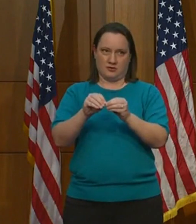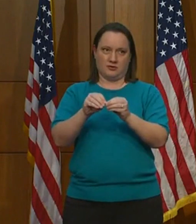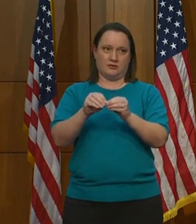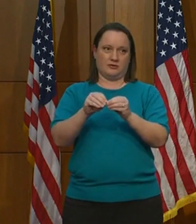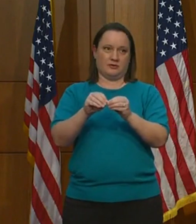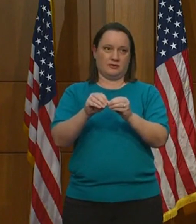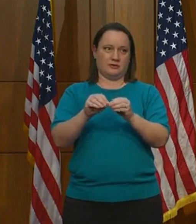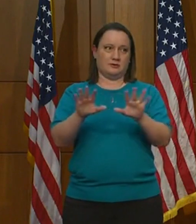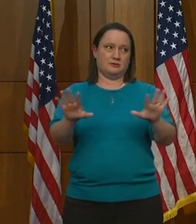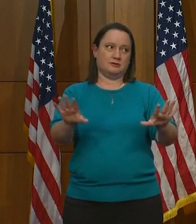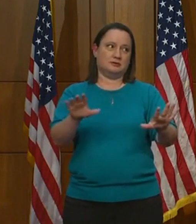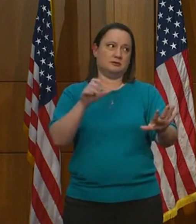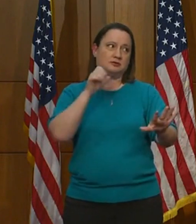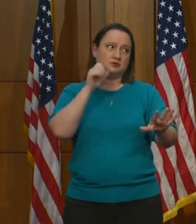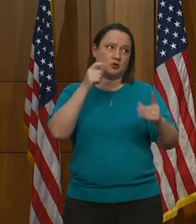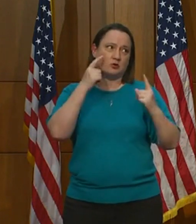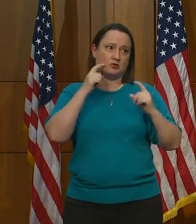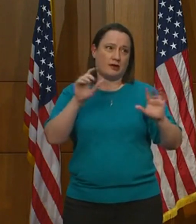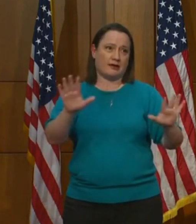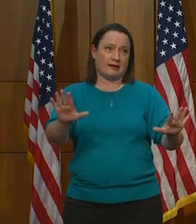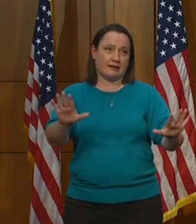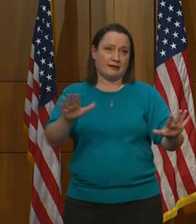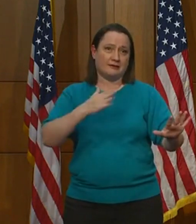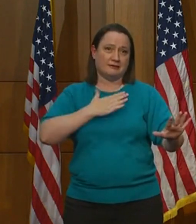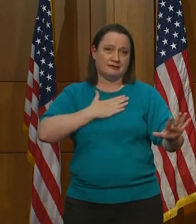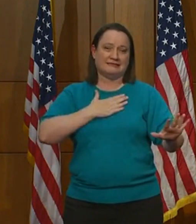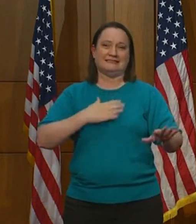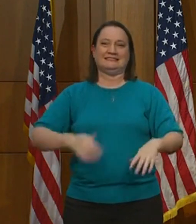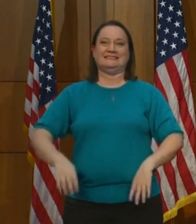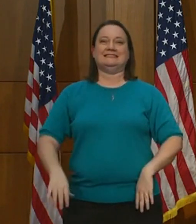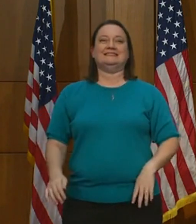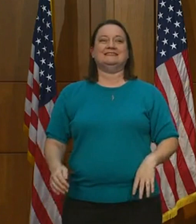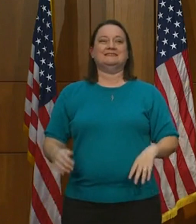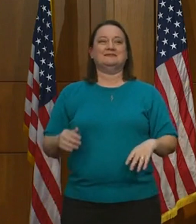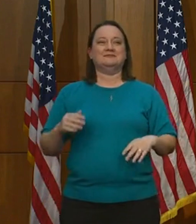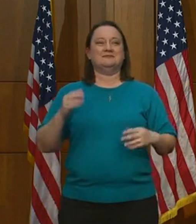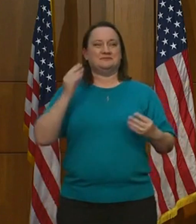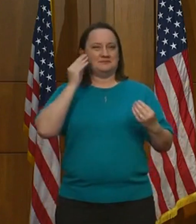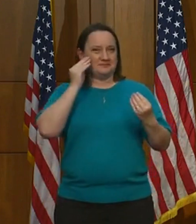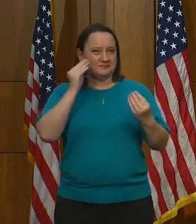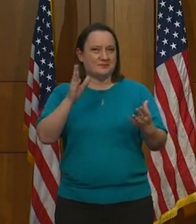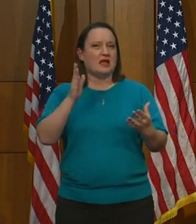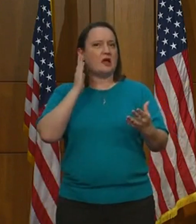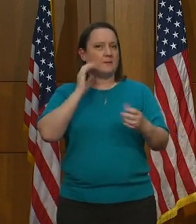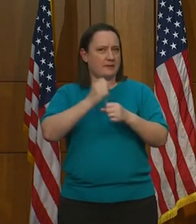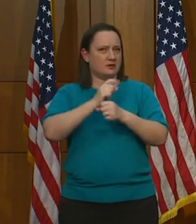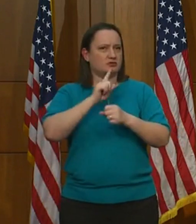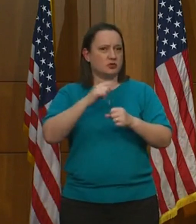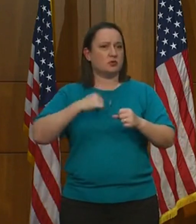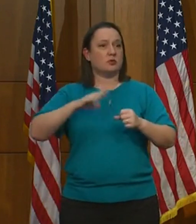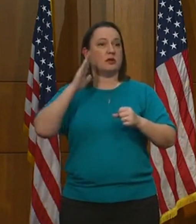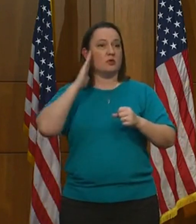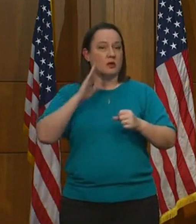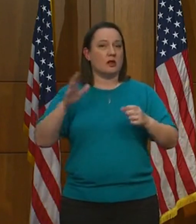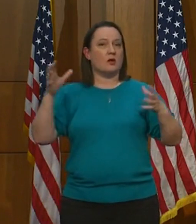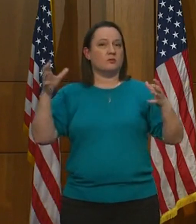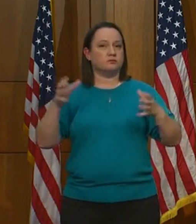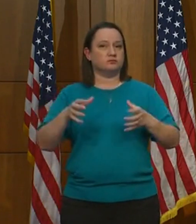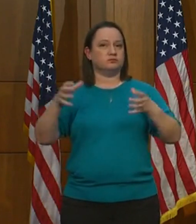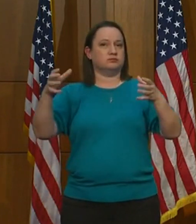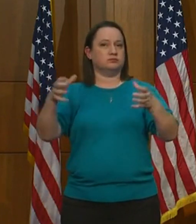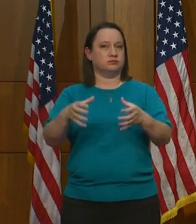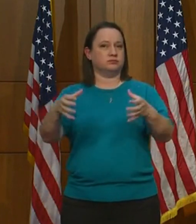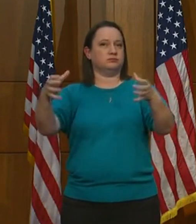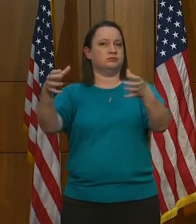No tears shall be shed. But I do want to assure you that we will hold briefings as